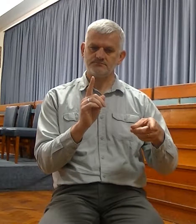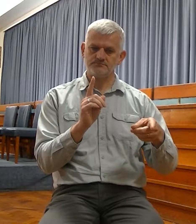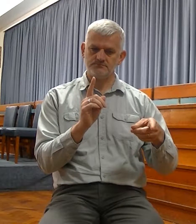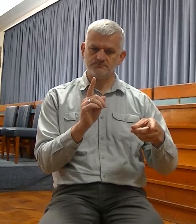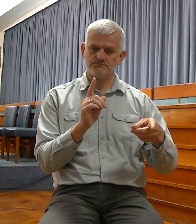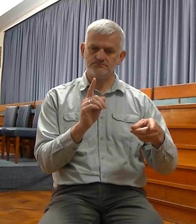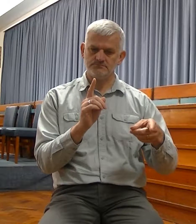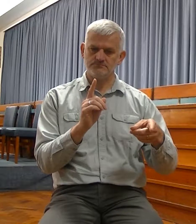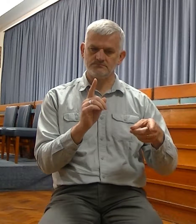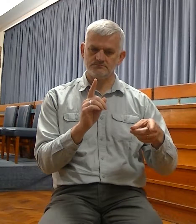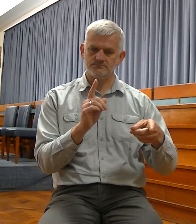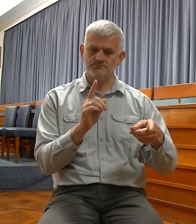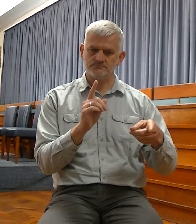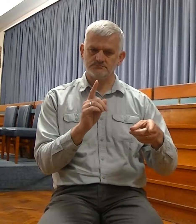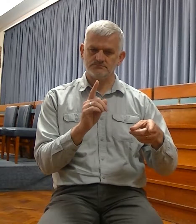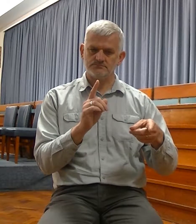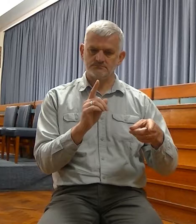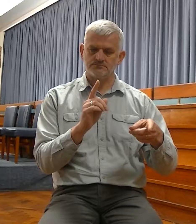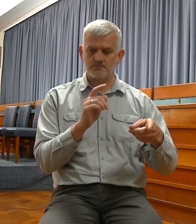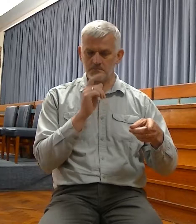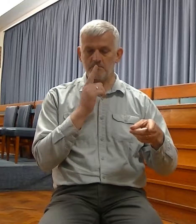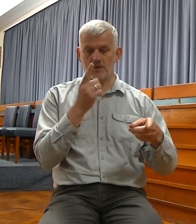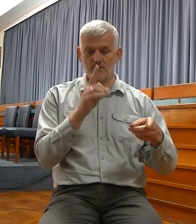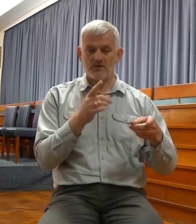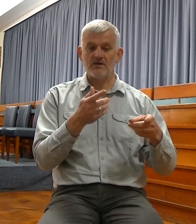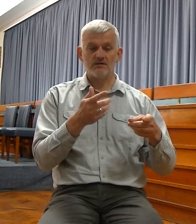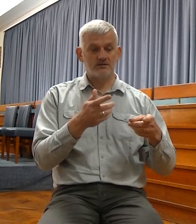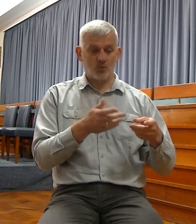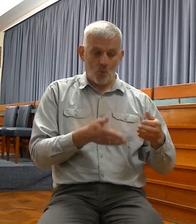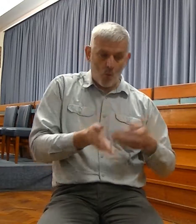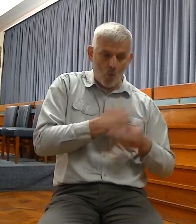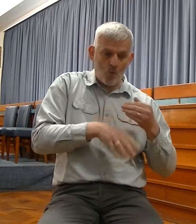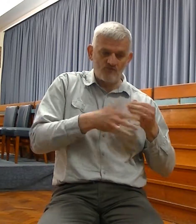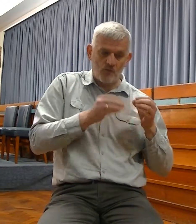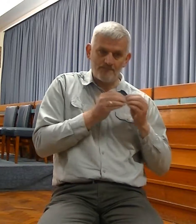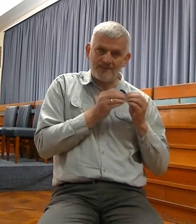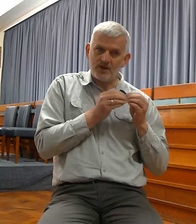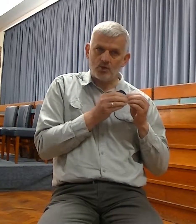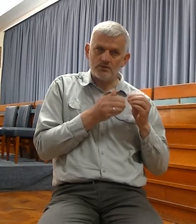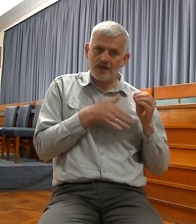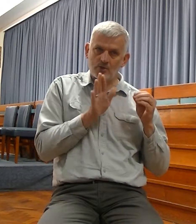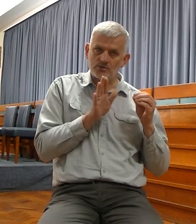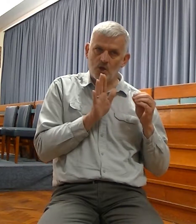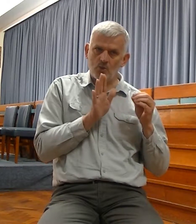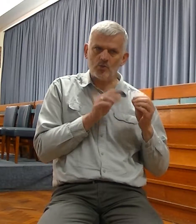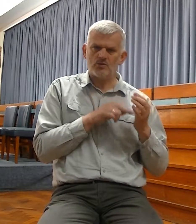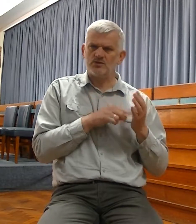Judah from Babylonian captivity. There are things said in these chapters that were never